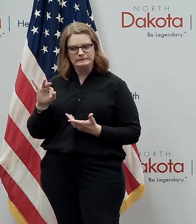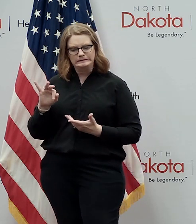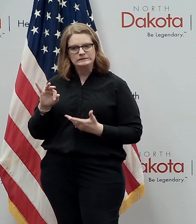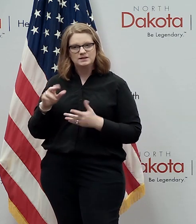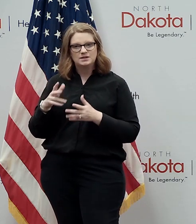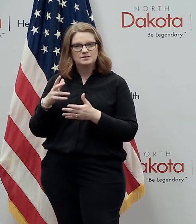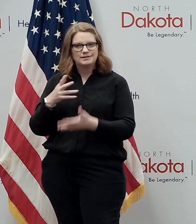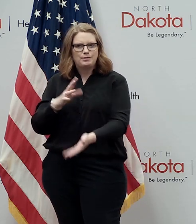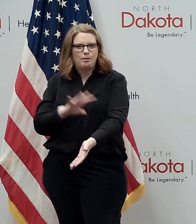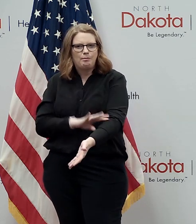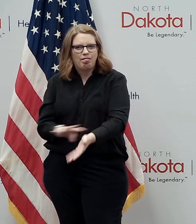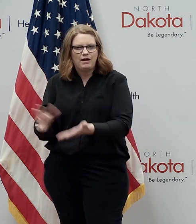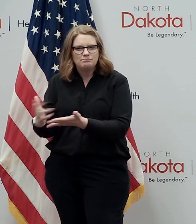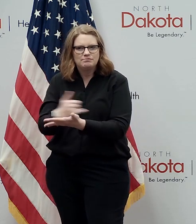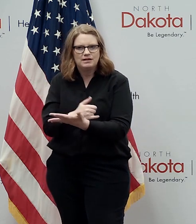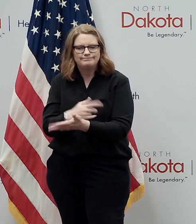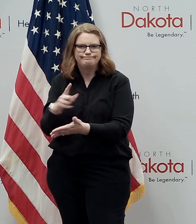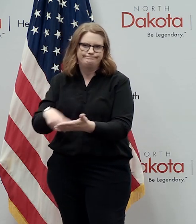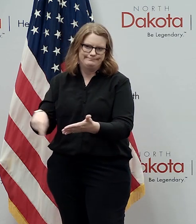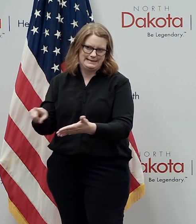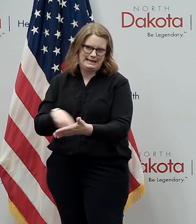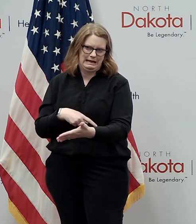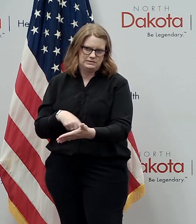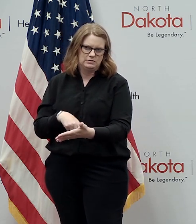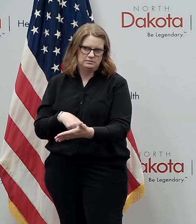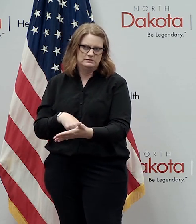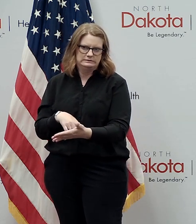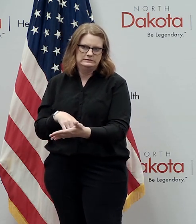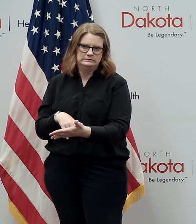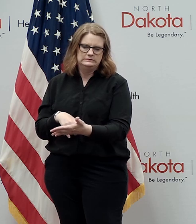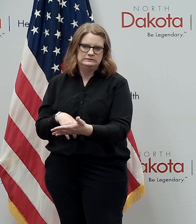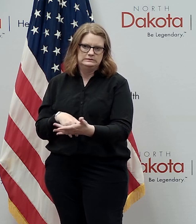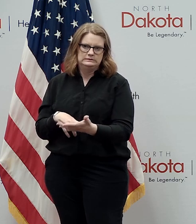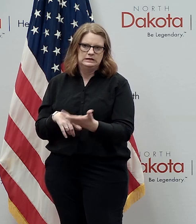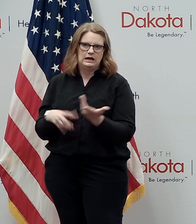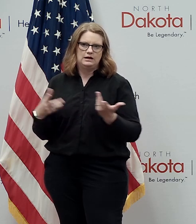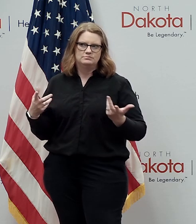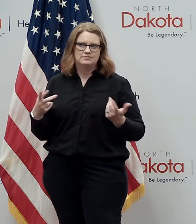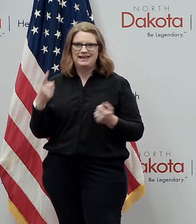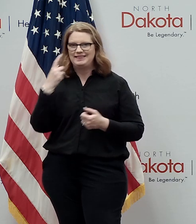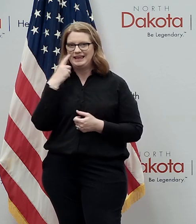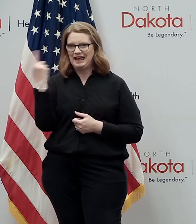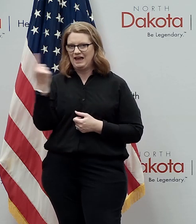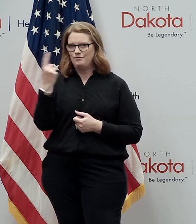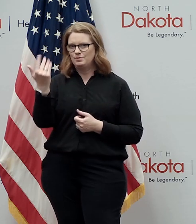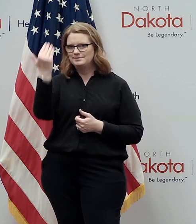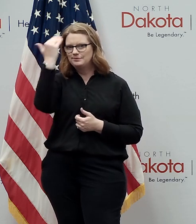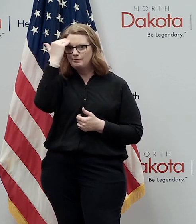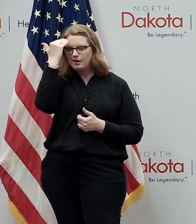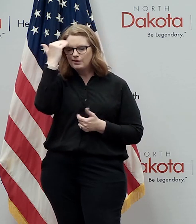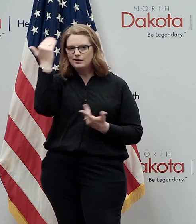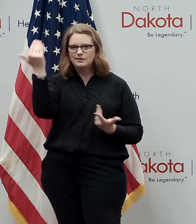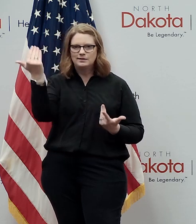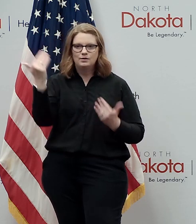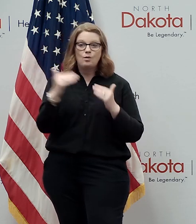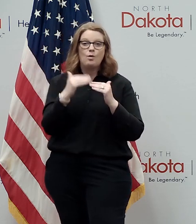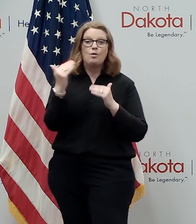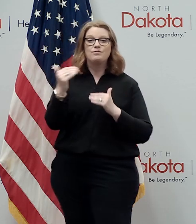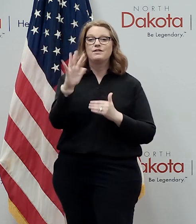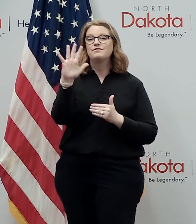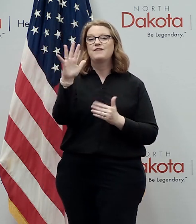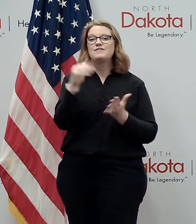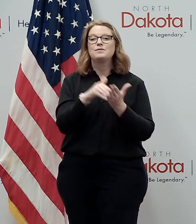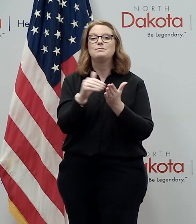and lower donations this year compared to previous years and i think everybody is familiar that over 5